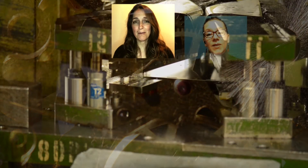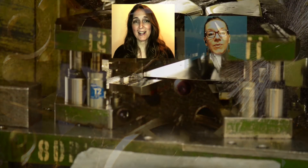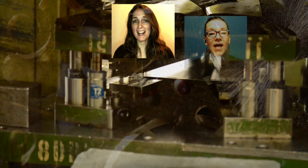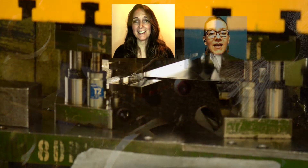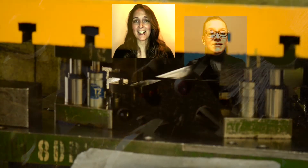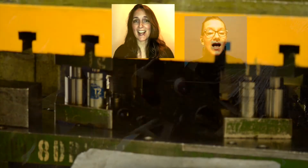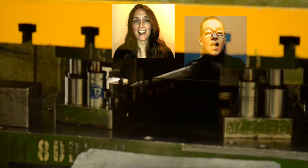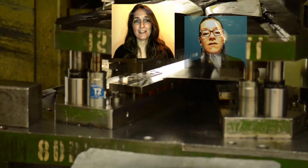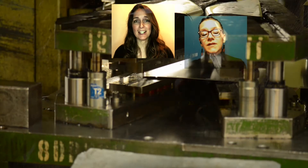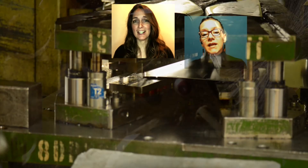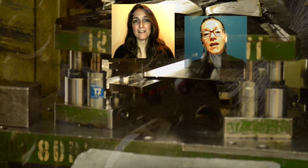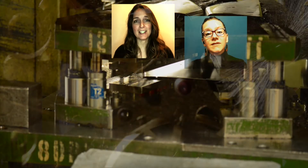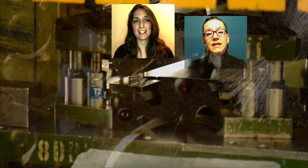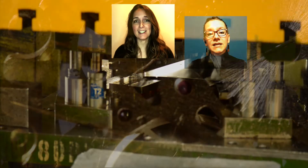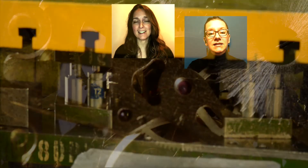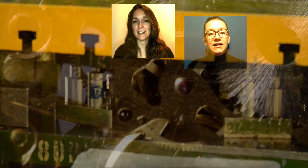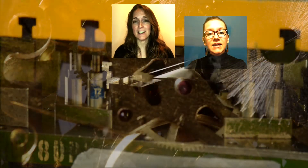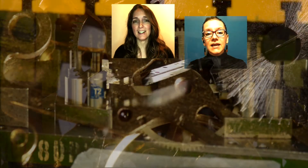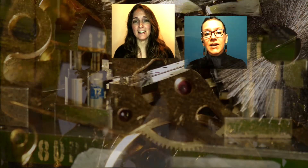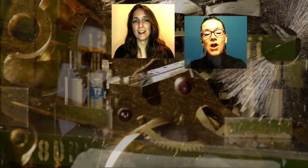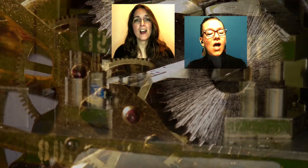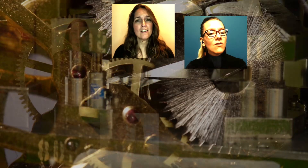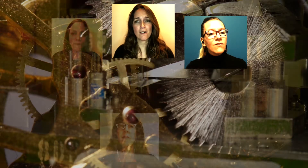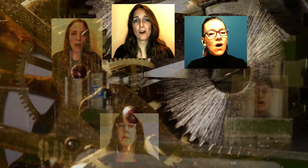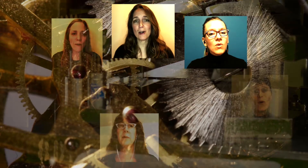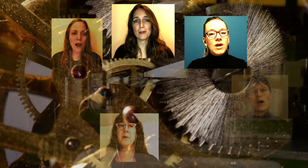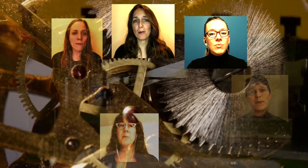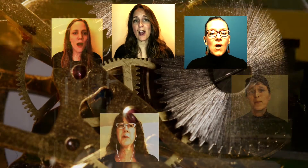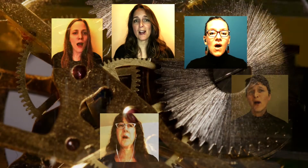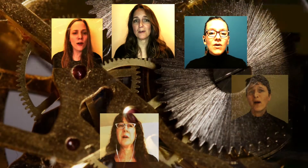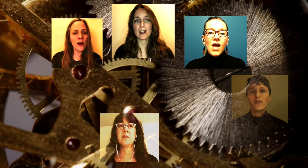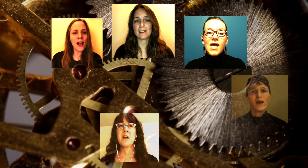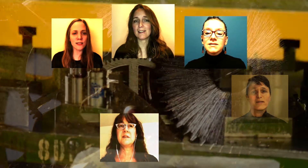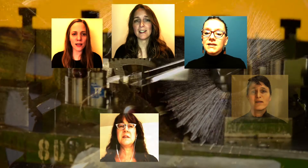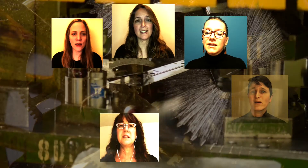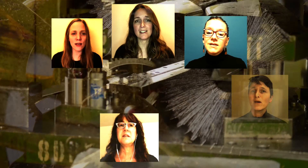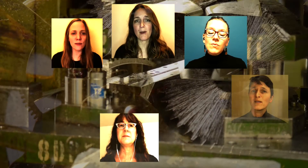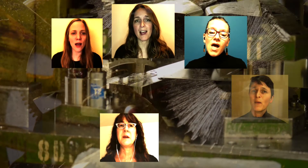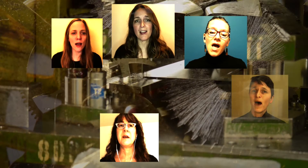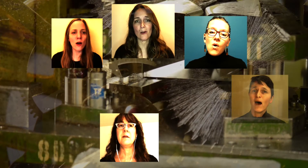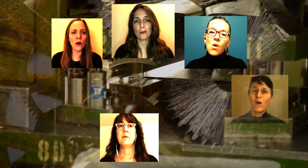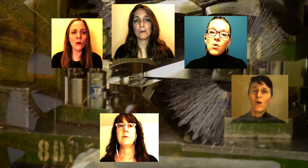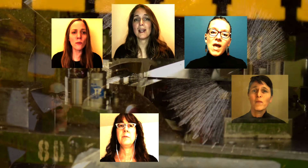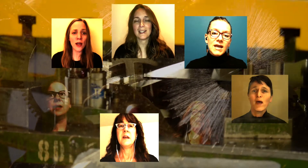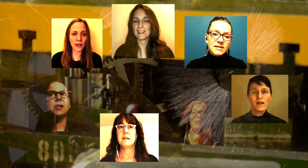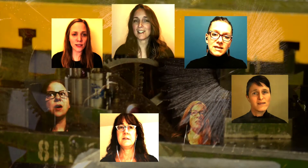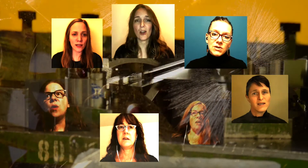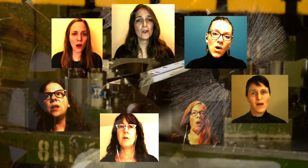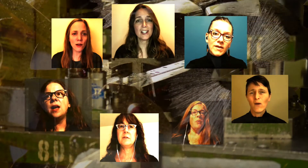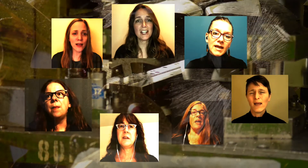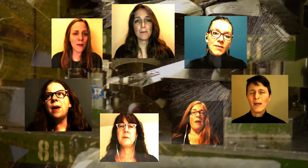only place I've lived is here. Forward progress is my own,